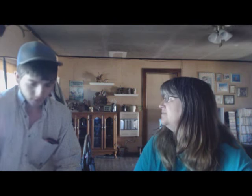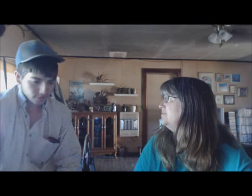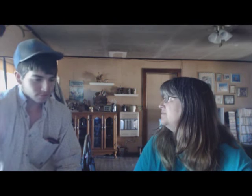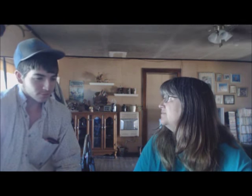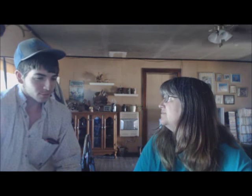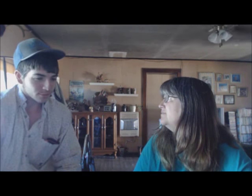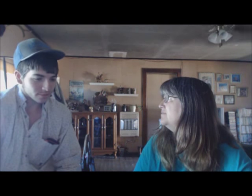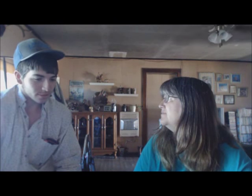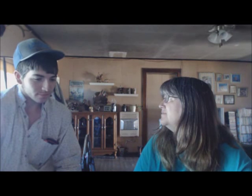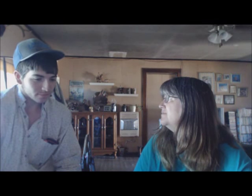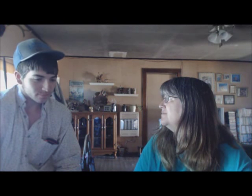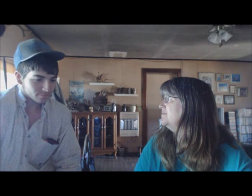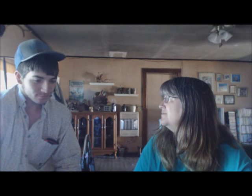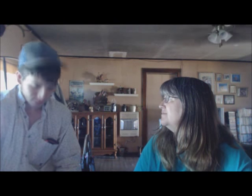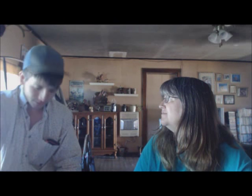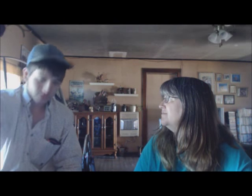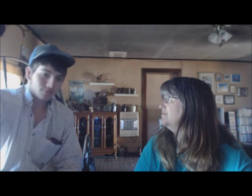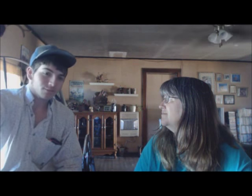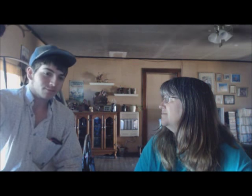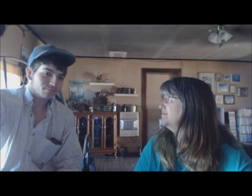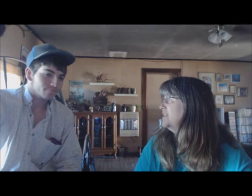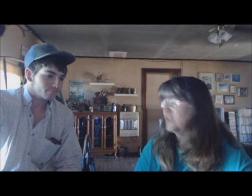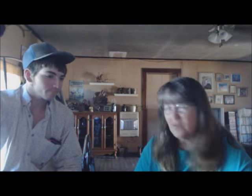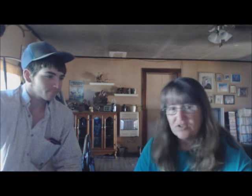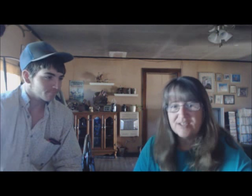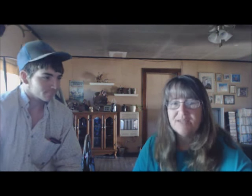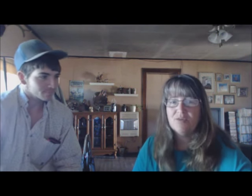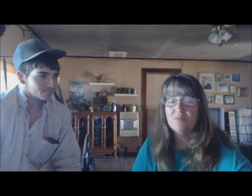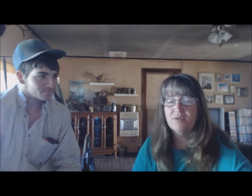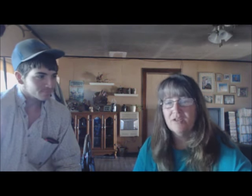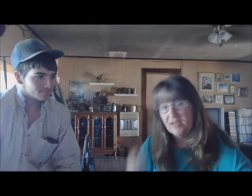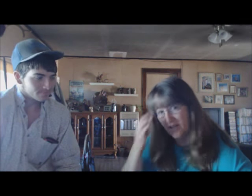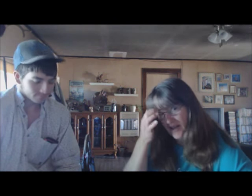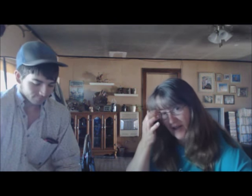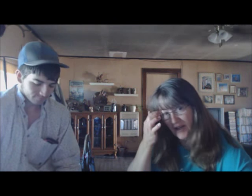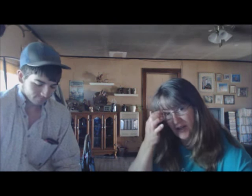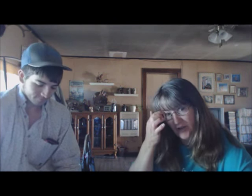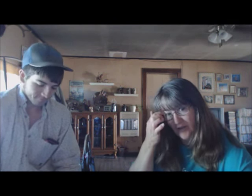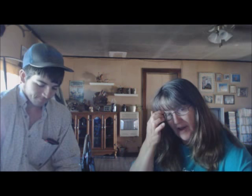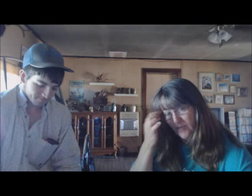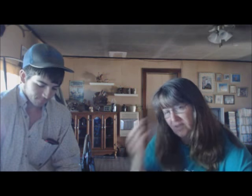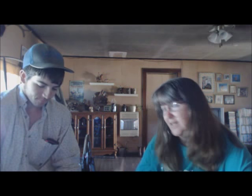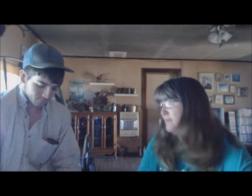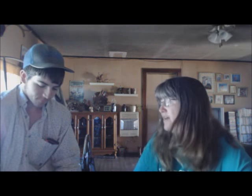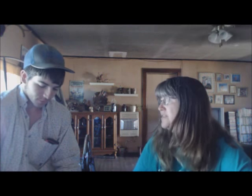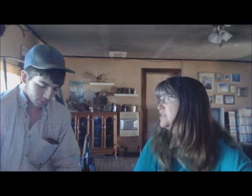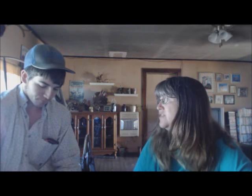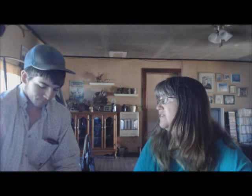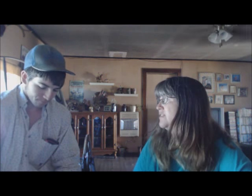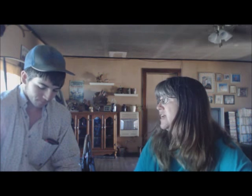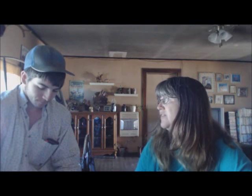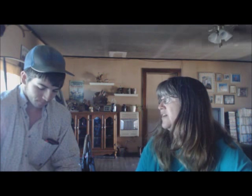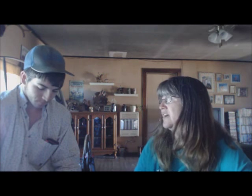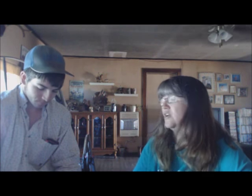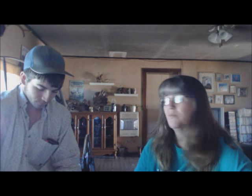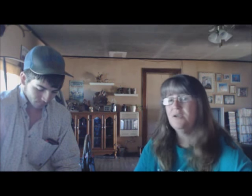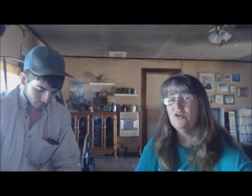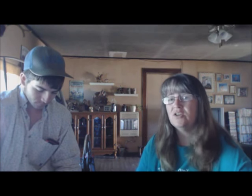I don't know where it's at. It's a team roping. He's going to a team roping. And, you're riding with them, right? So, you're to have to get out there. I've got to go milk.